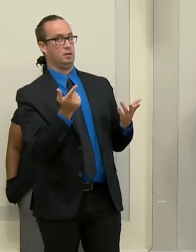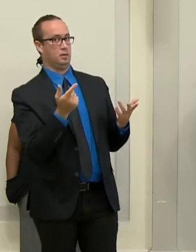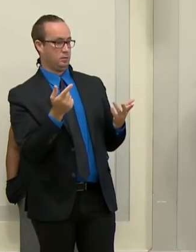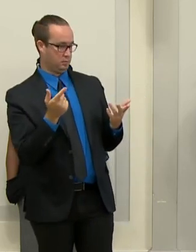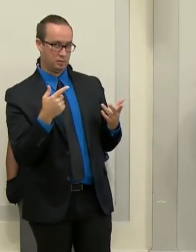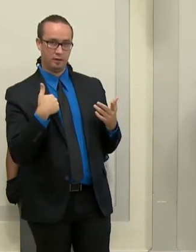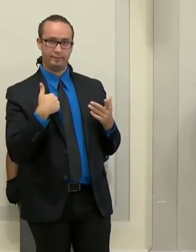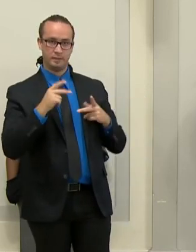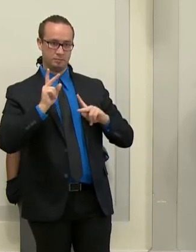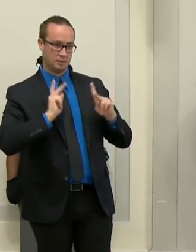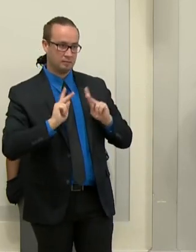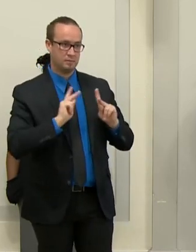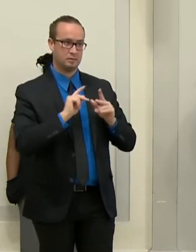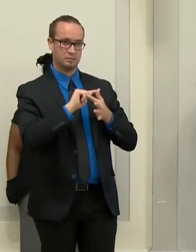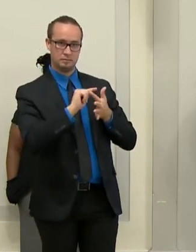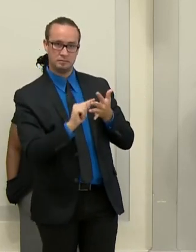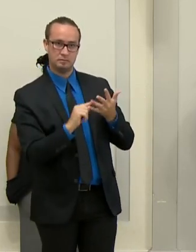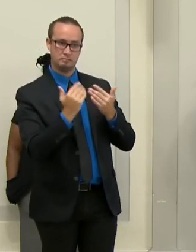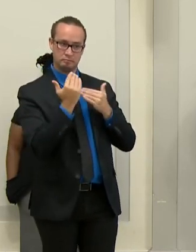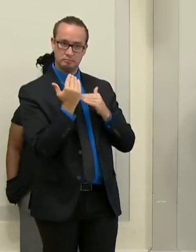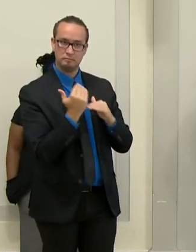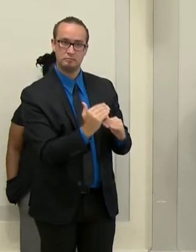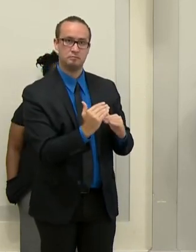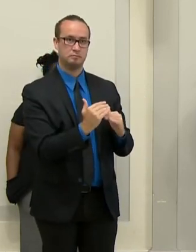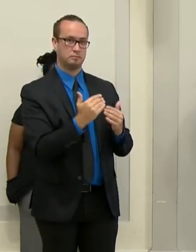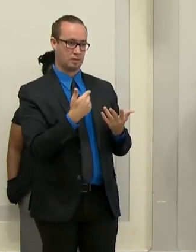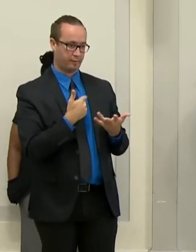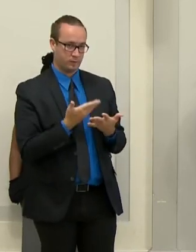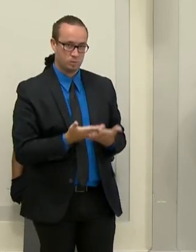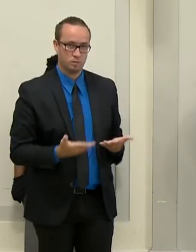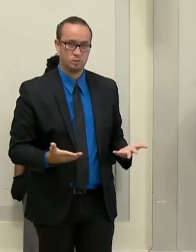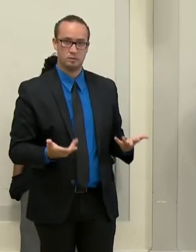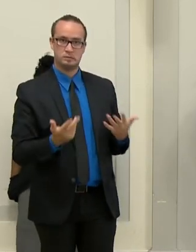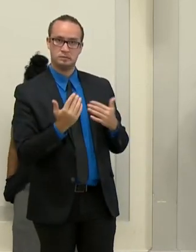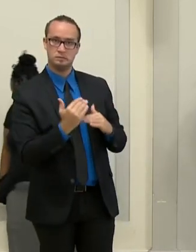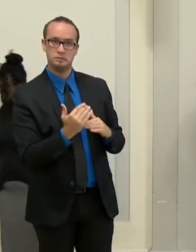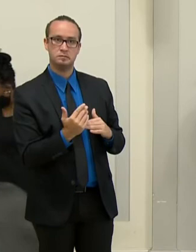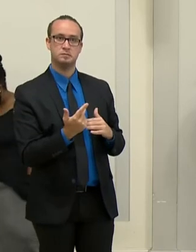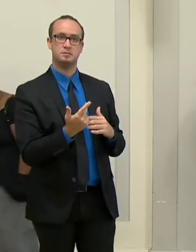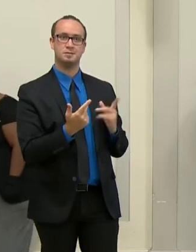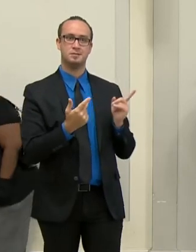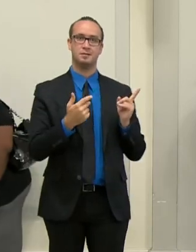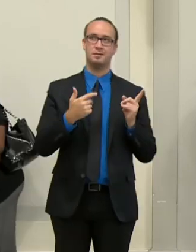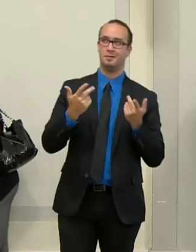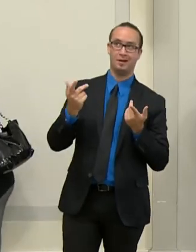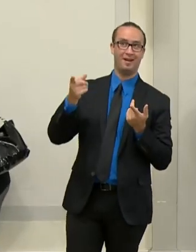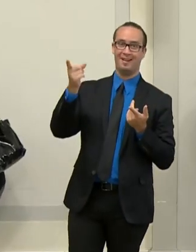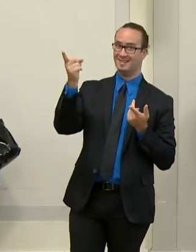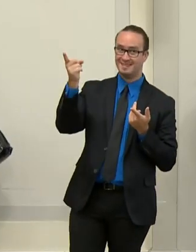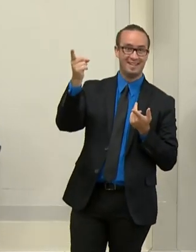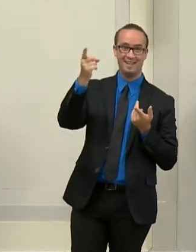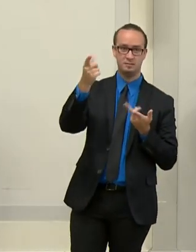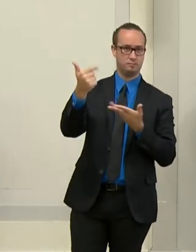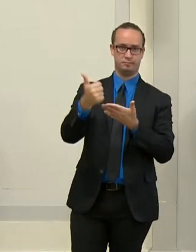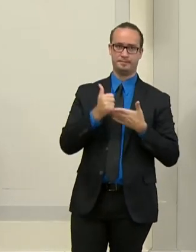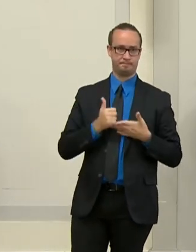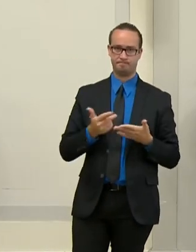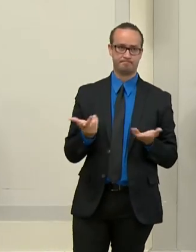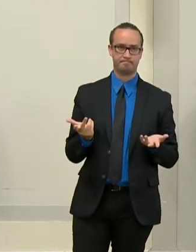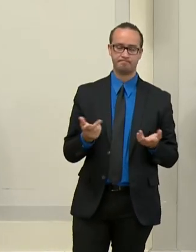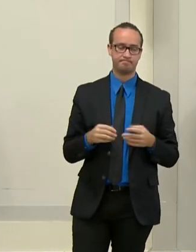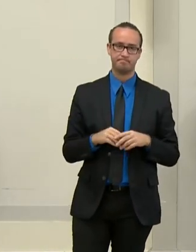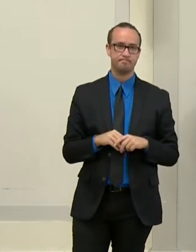equipment and without the equipment and the staff, they can't assist us. One of the biggest issues with the size of vehicles